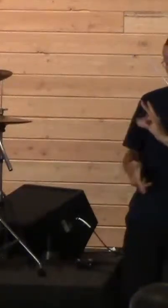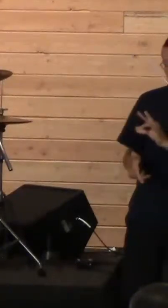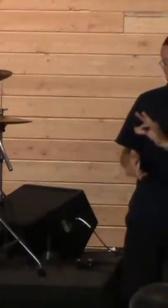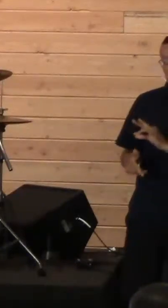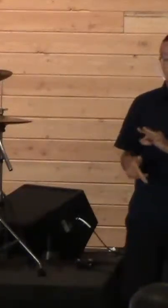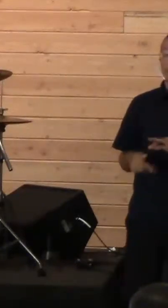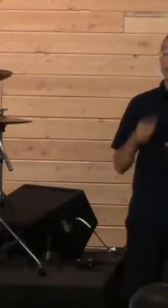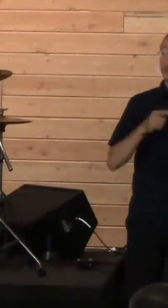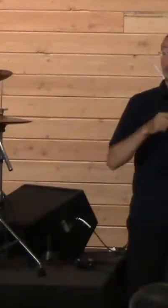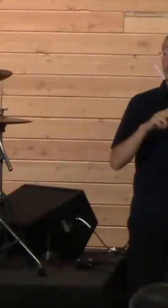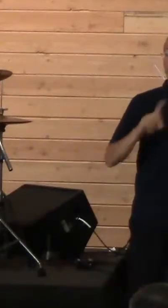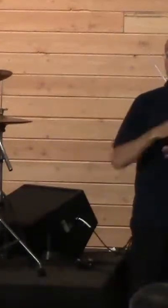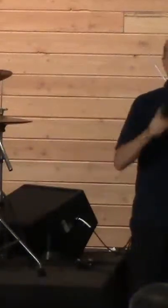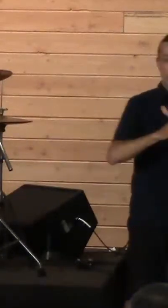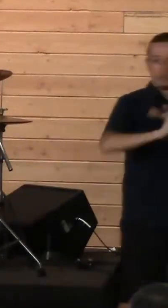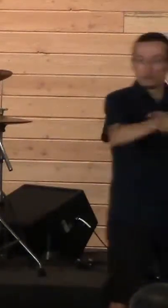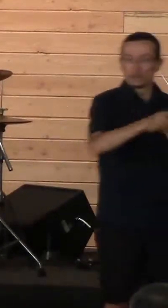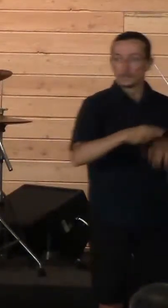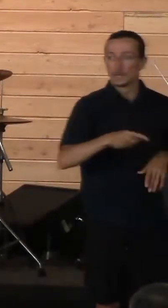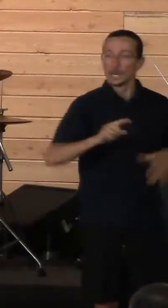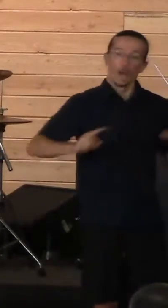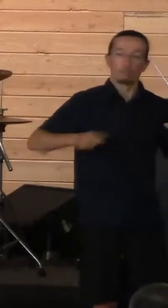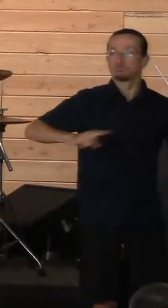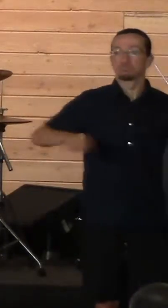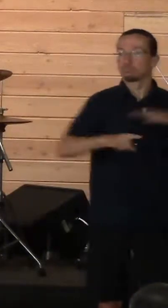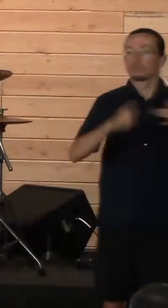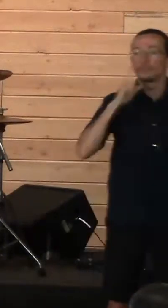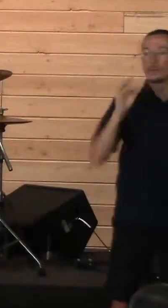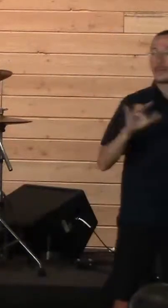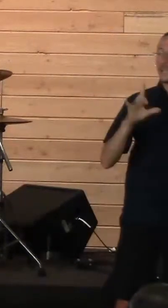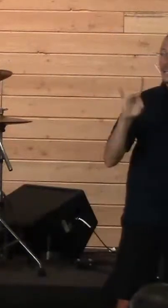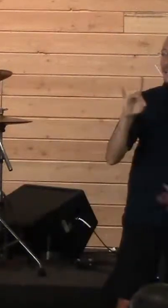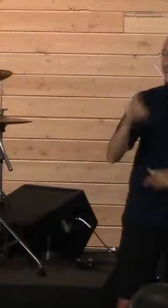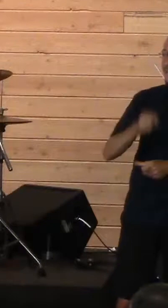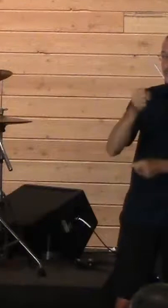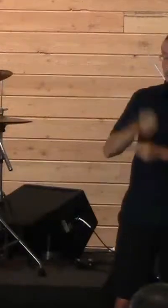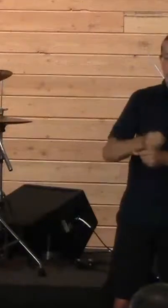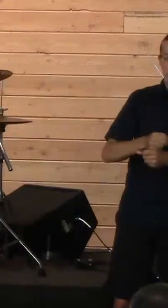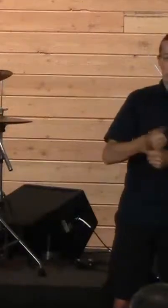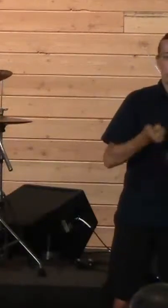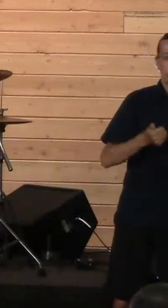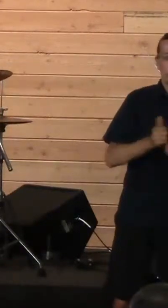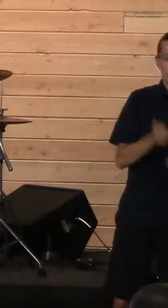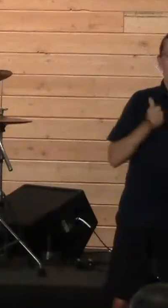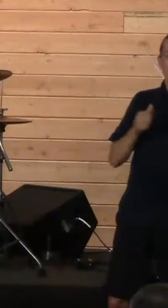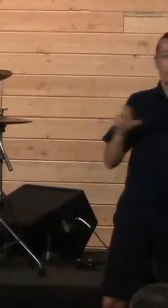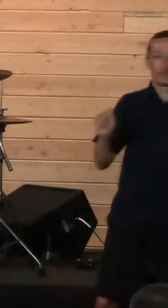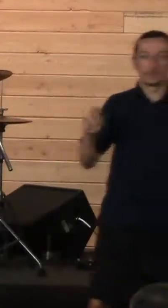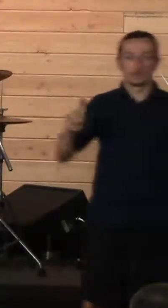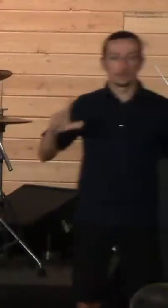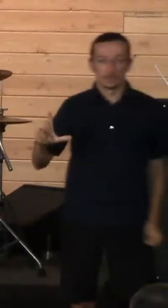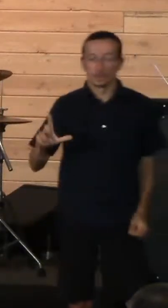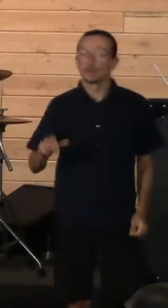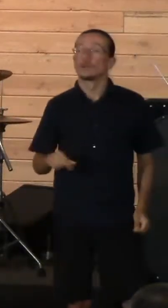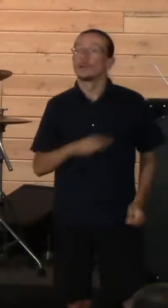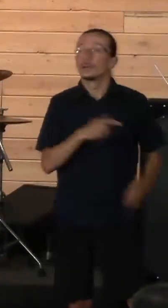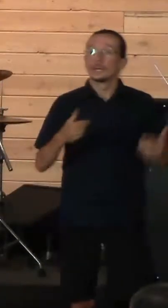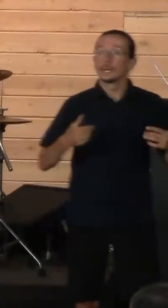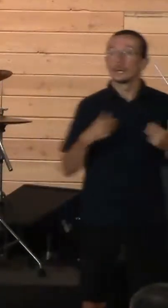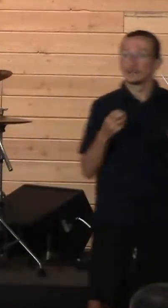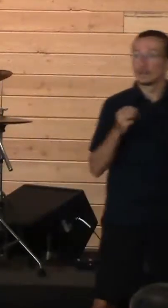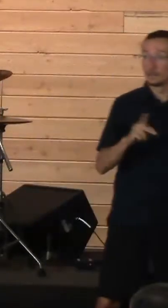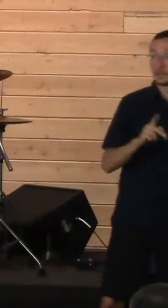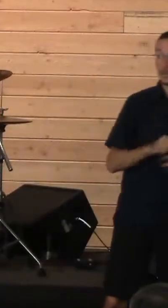flees, and he's on the run for like eight years from Saul, and he even has a chance to